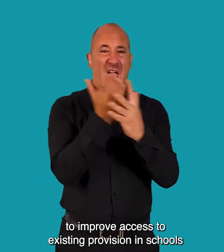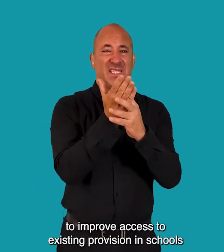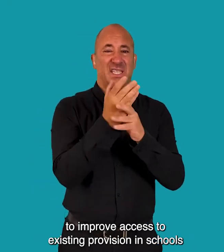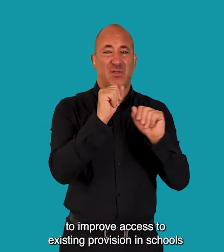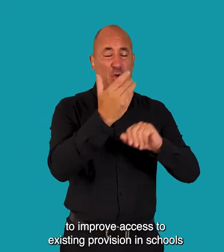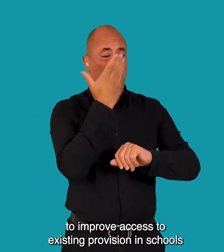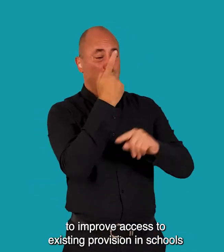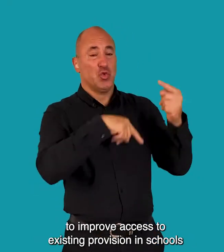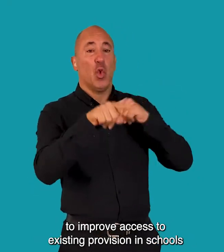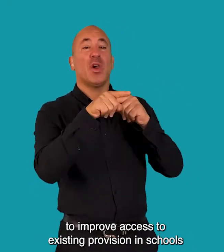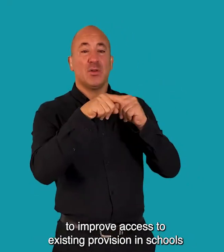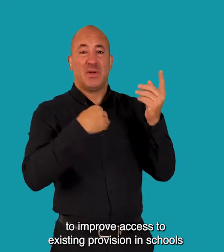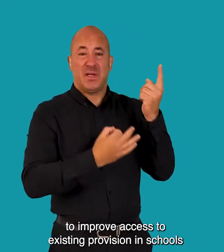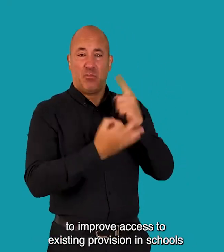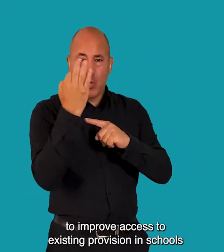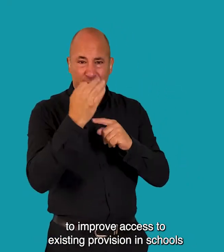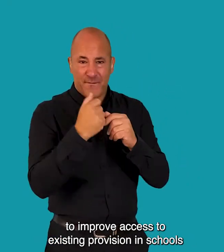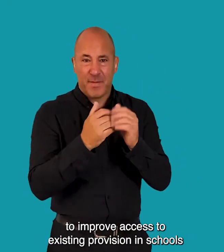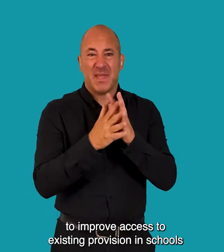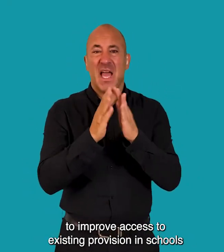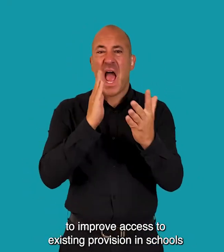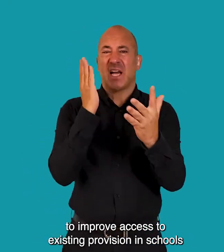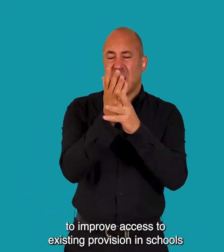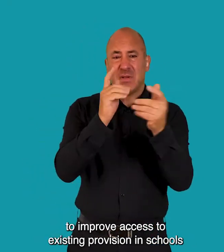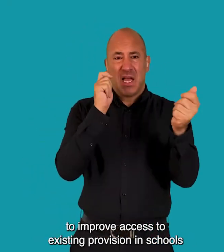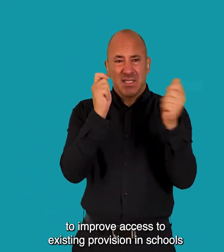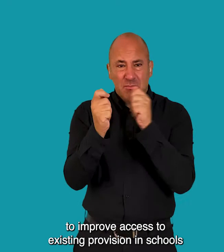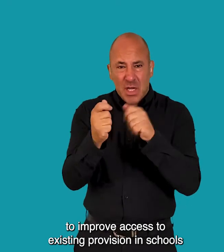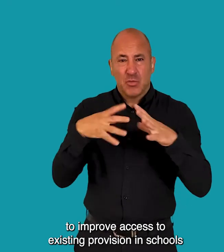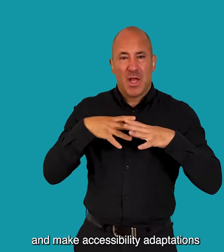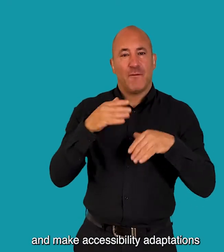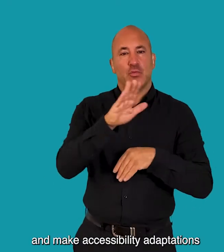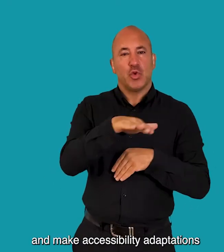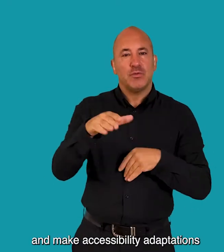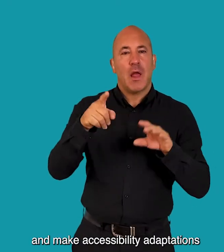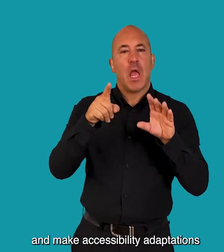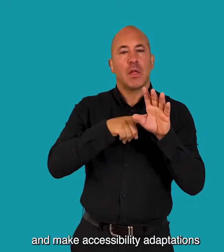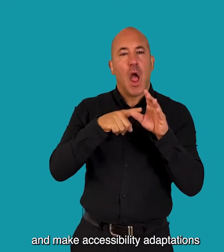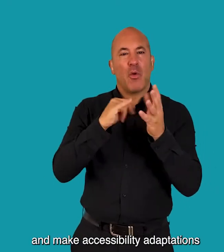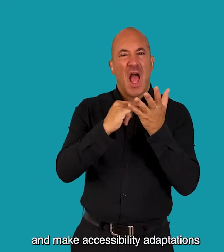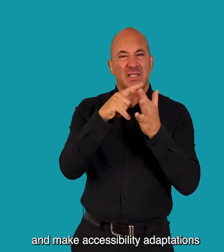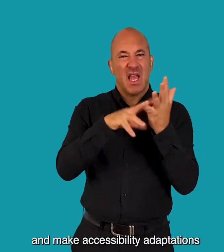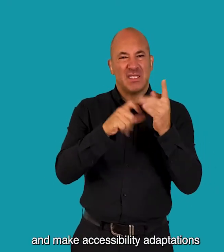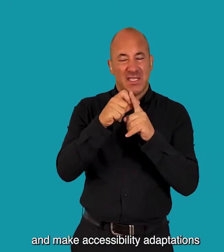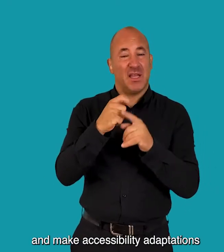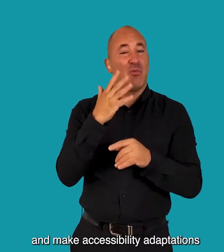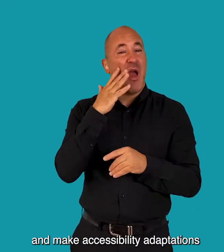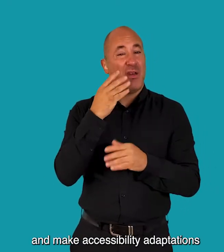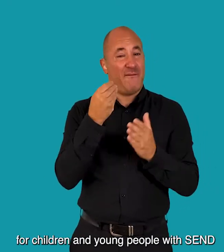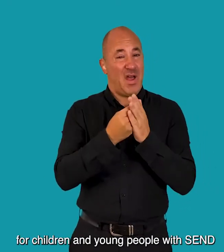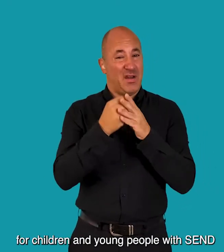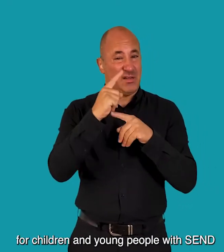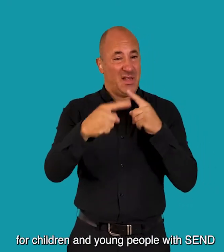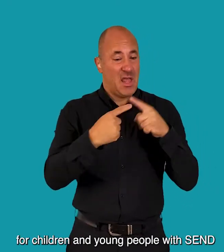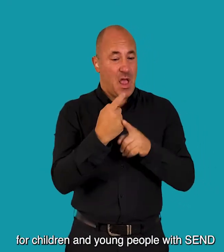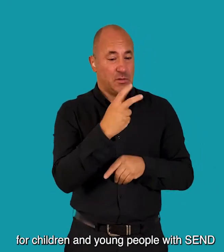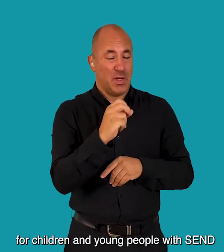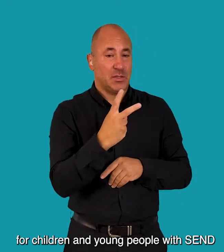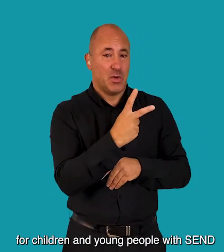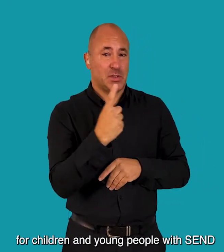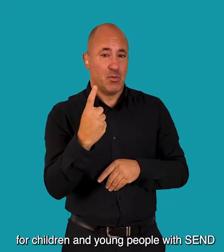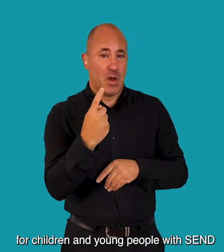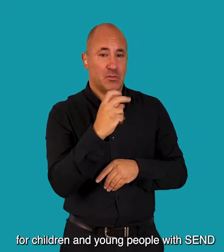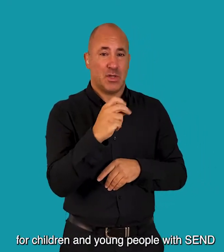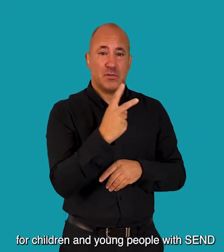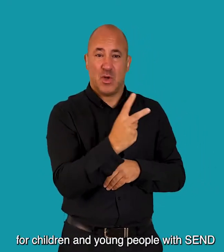to improve access to existing provision in schools and make accessibility adaptations for children and